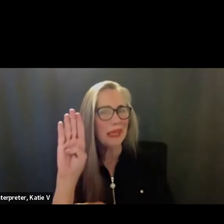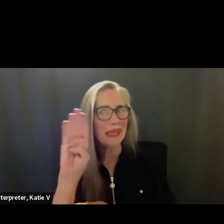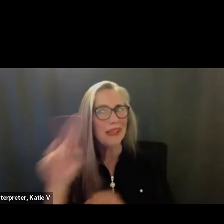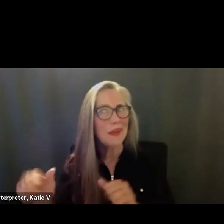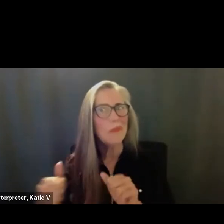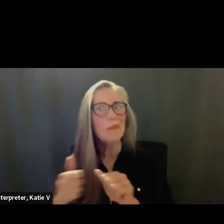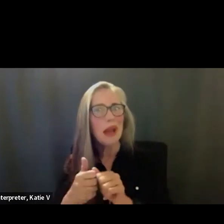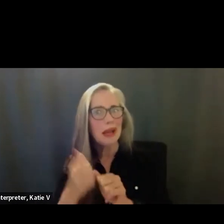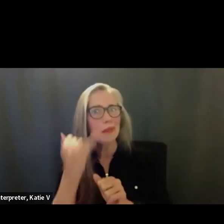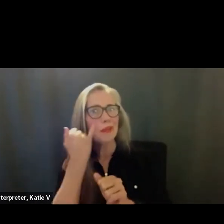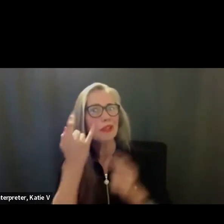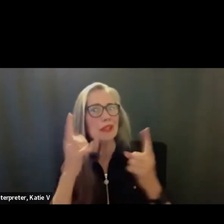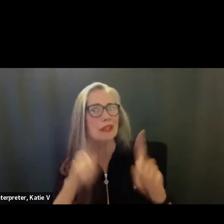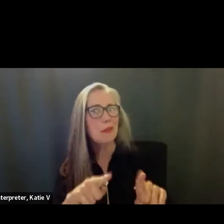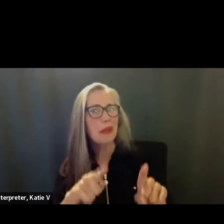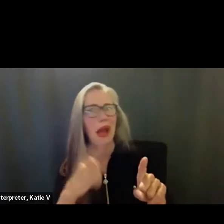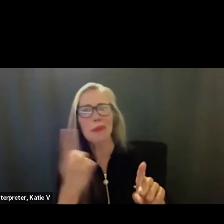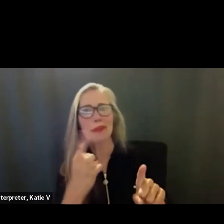So thank you, Kim, for that work.